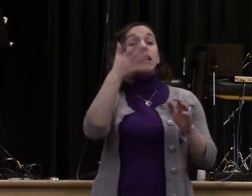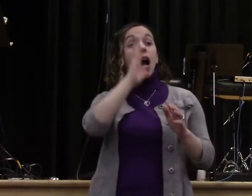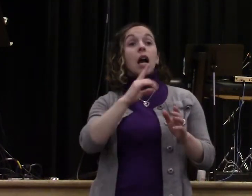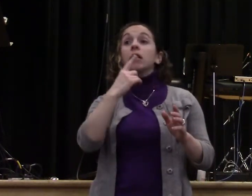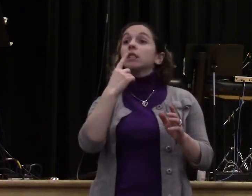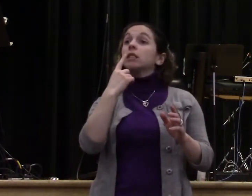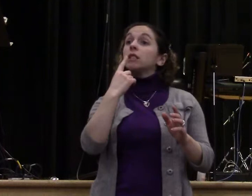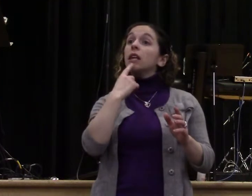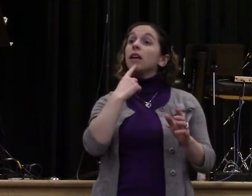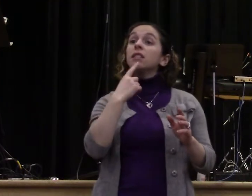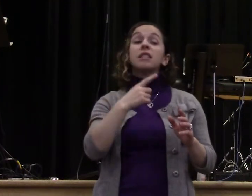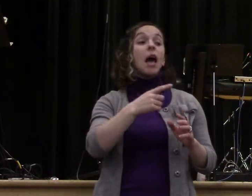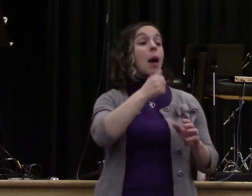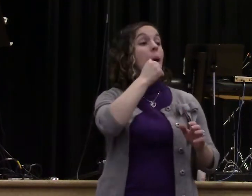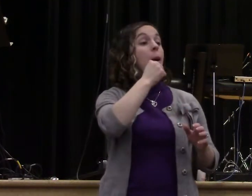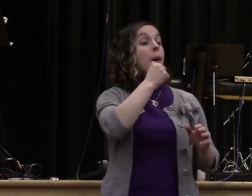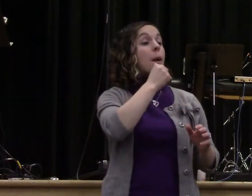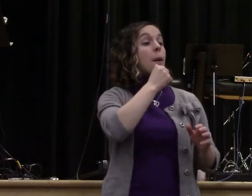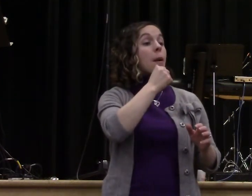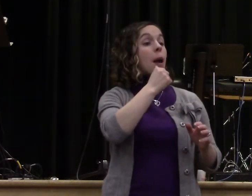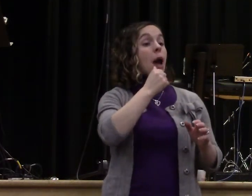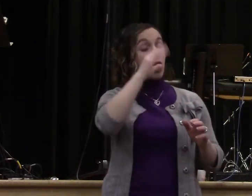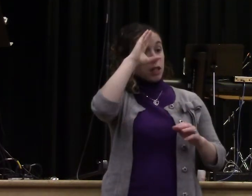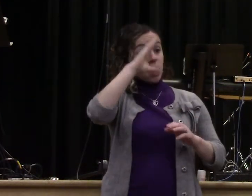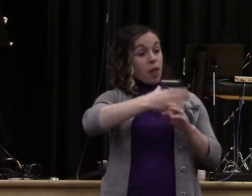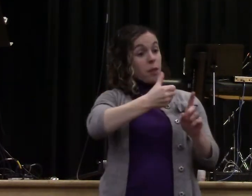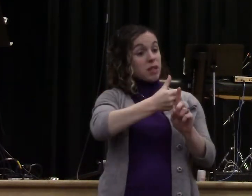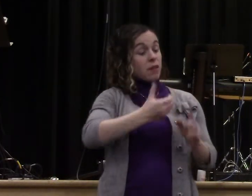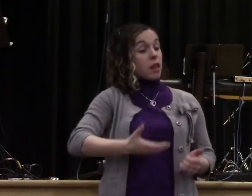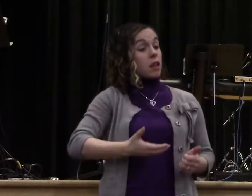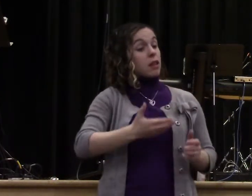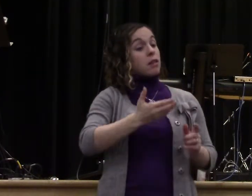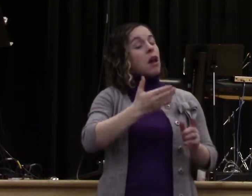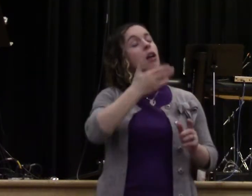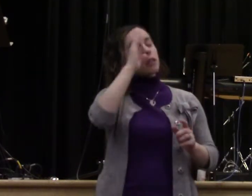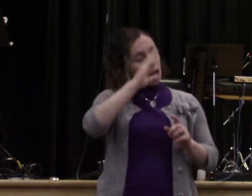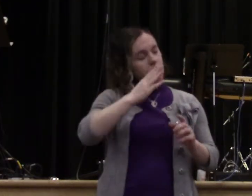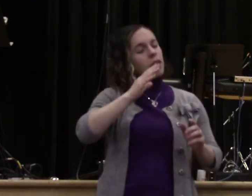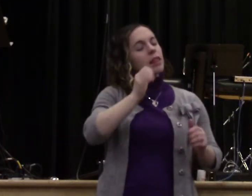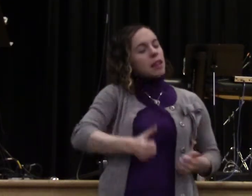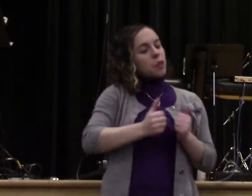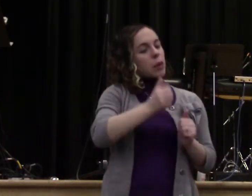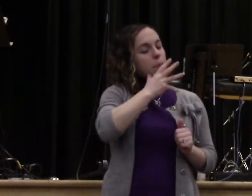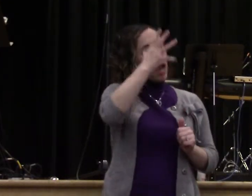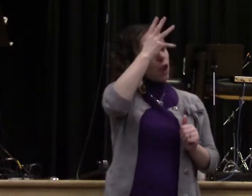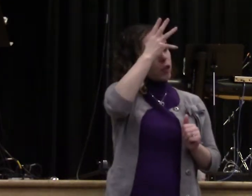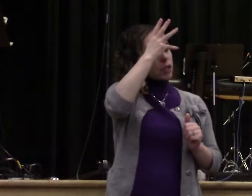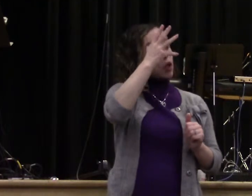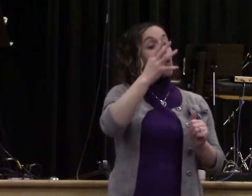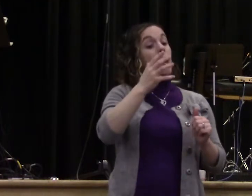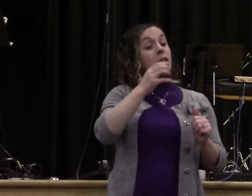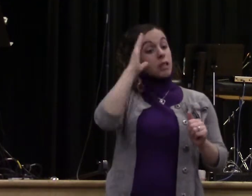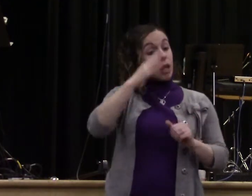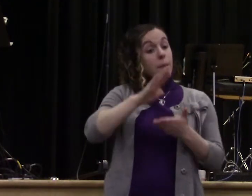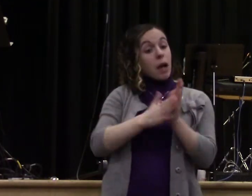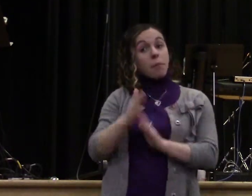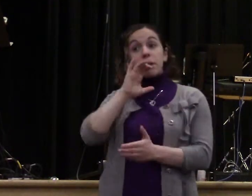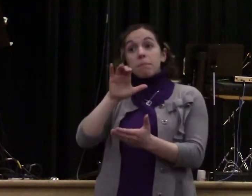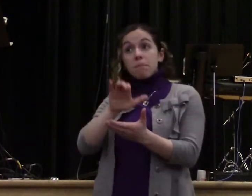messy. Hallelujah. And they shall become one flesh. That was God's plan and it turned out really messy. And the man